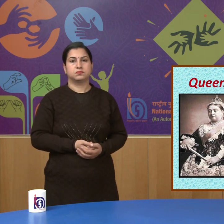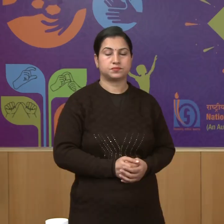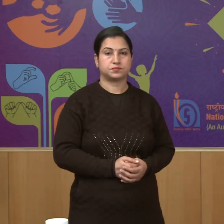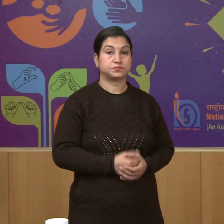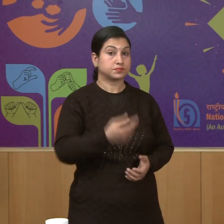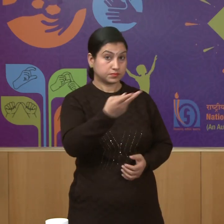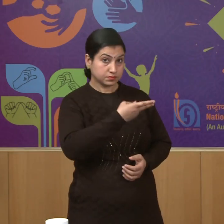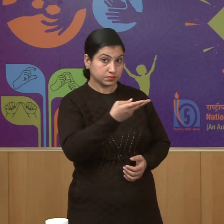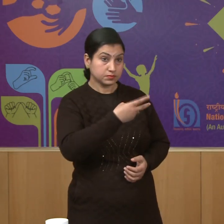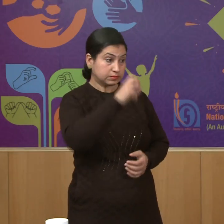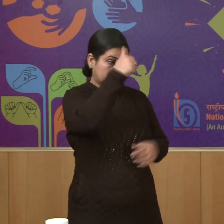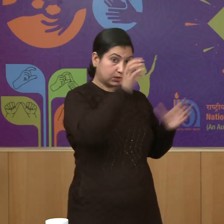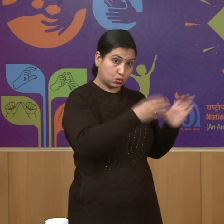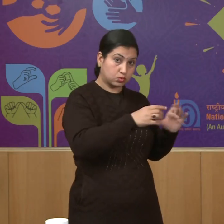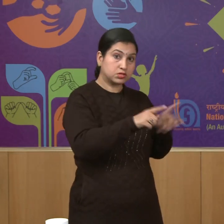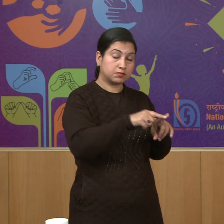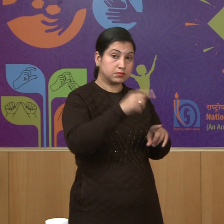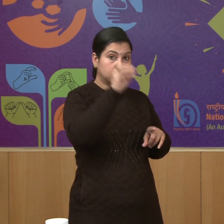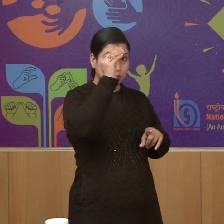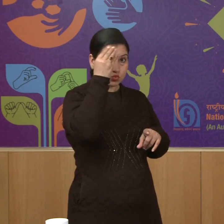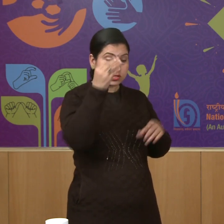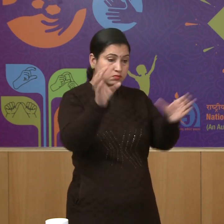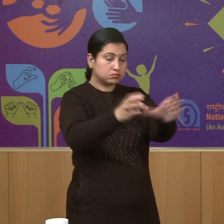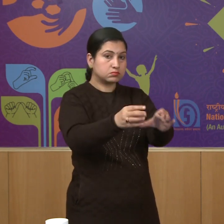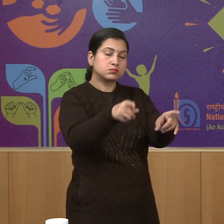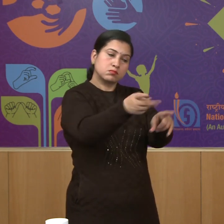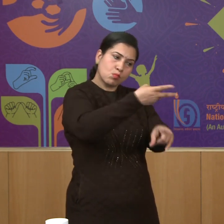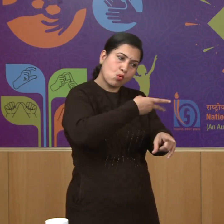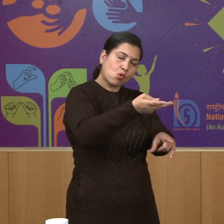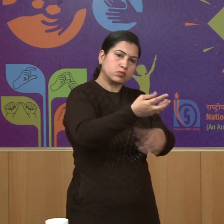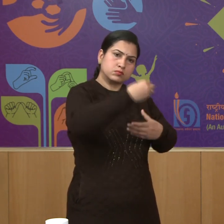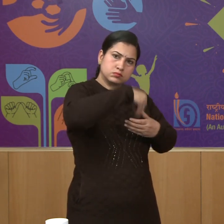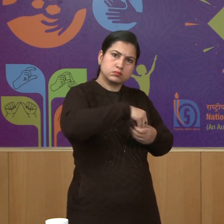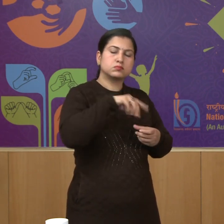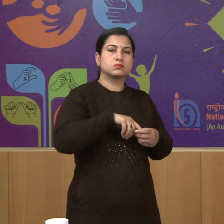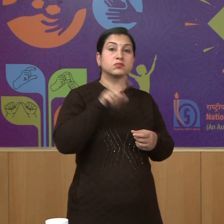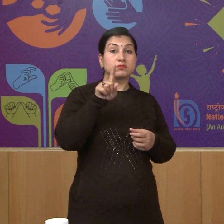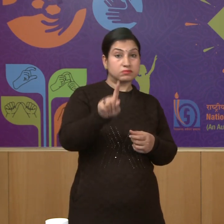both Hindus and Muslim had participated in the revolt of 1857